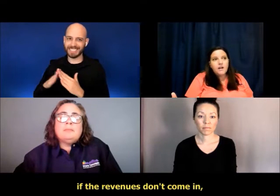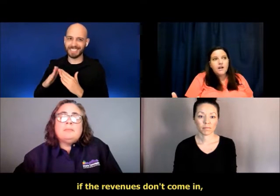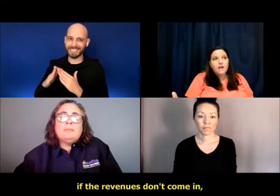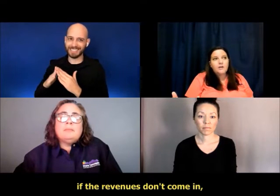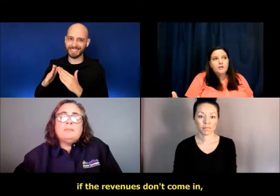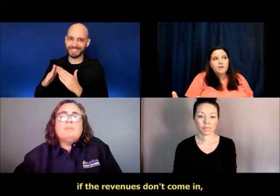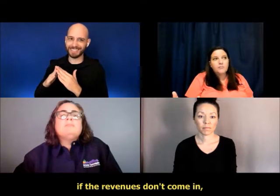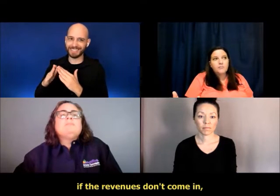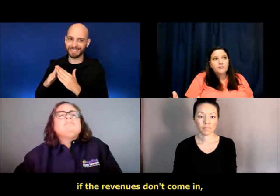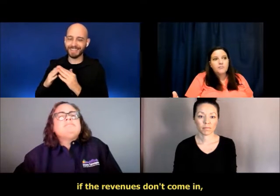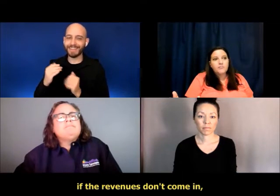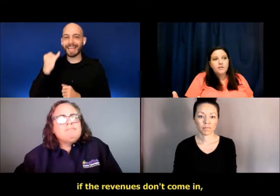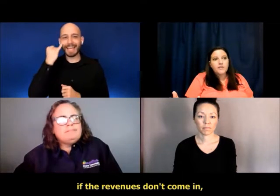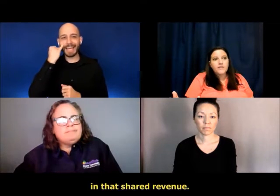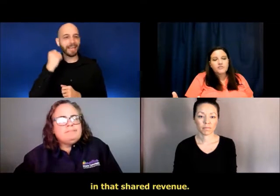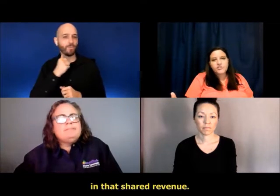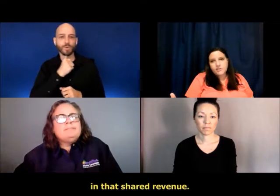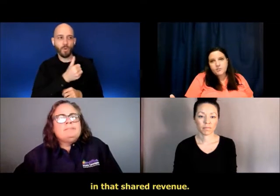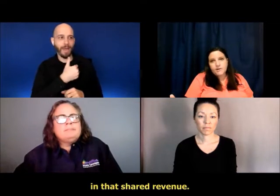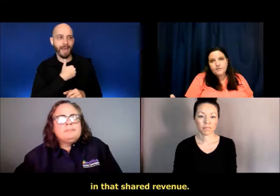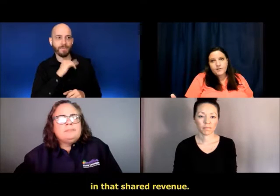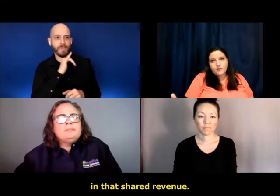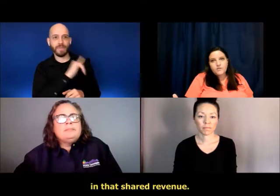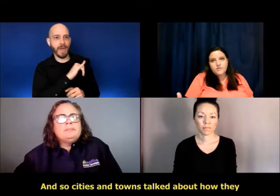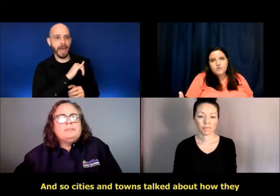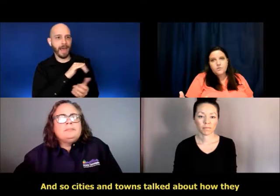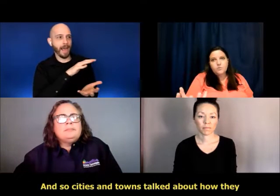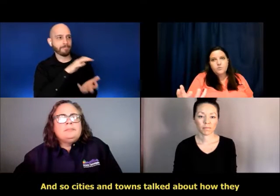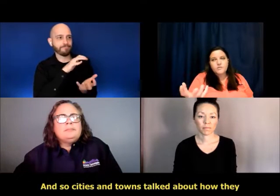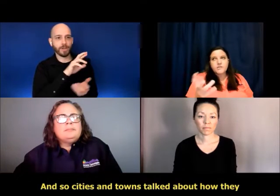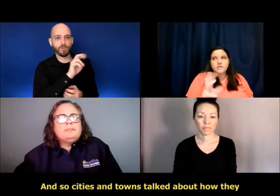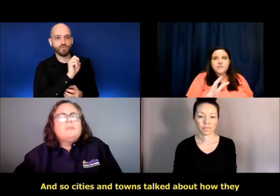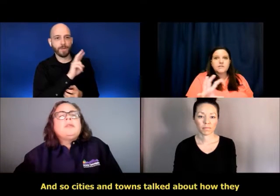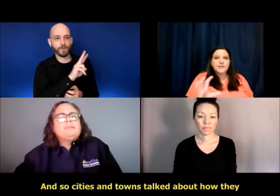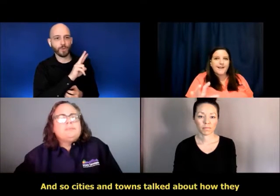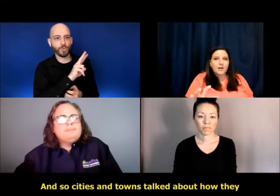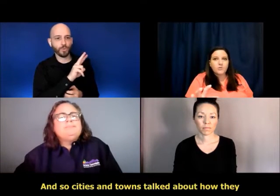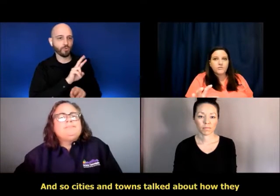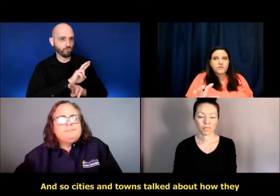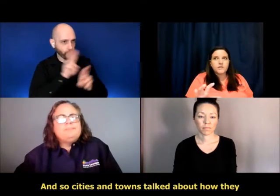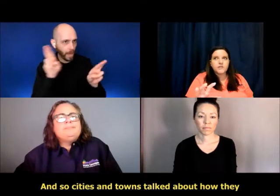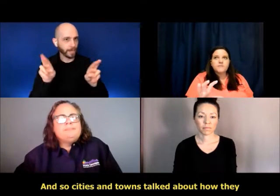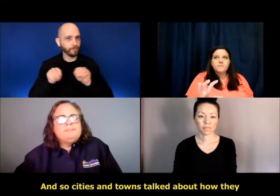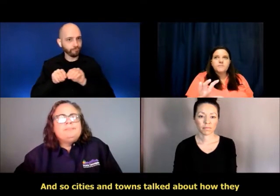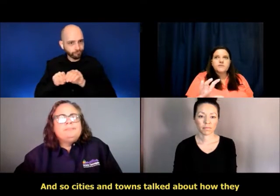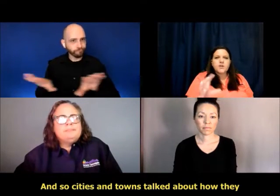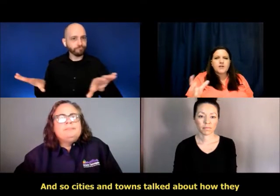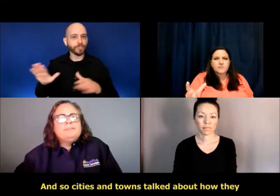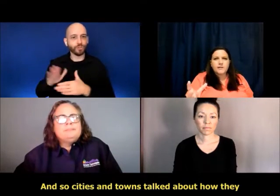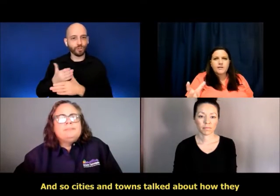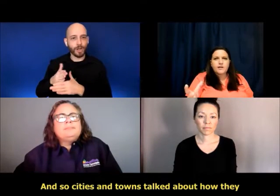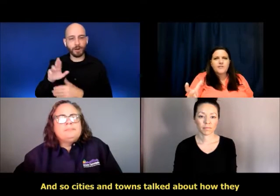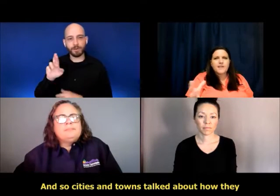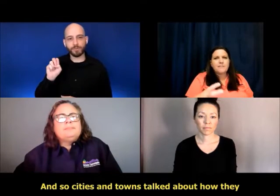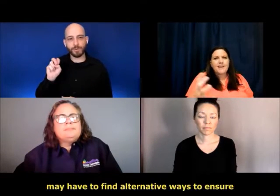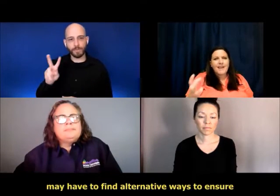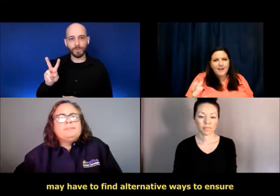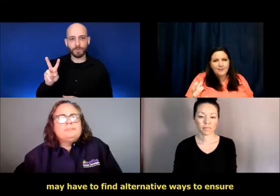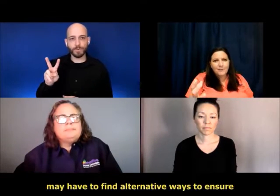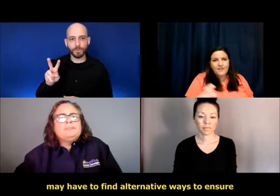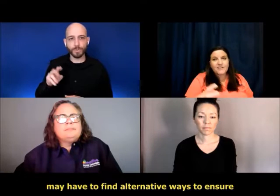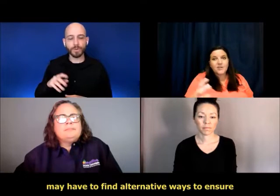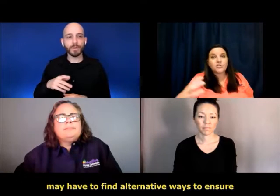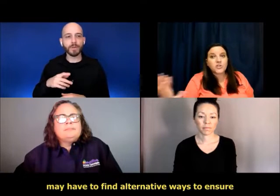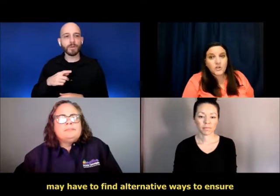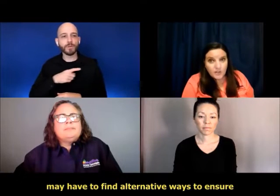um, in that shared revenue. And so cities and towns talked about how they may